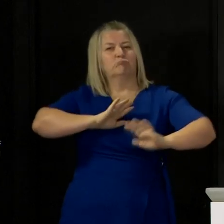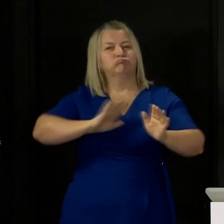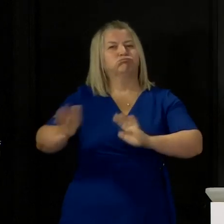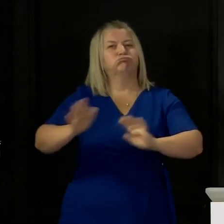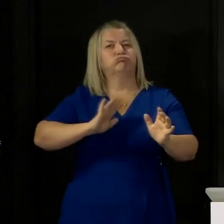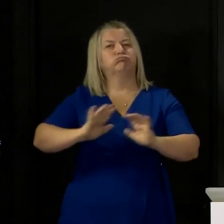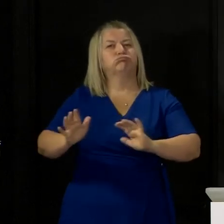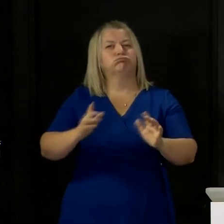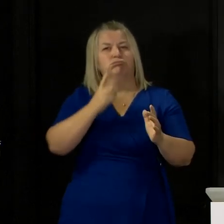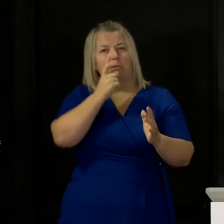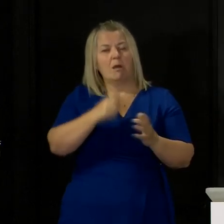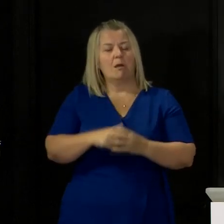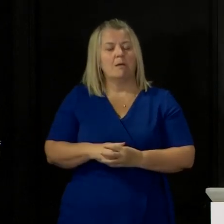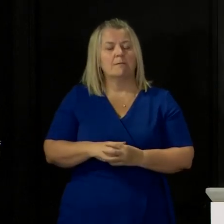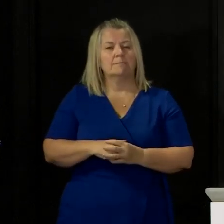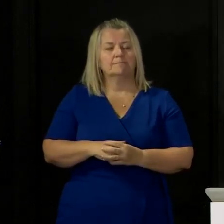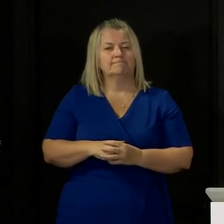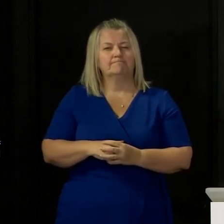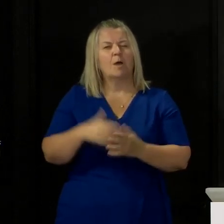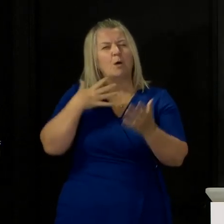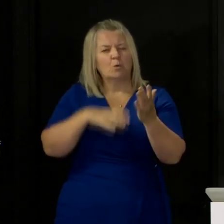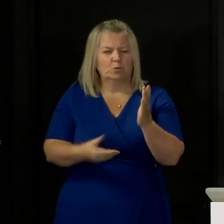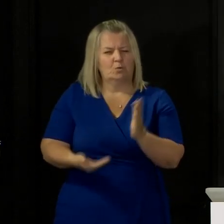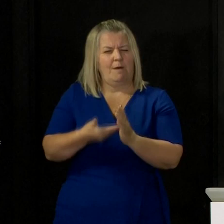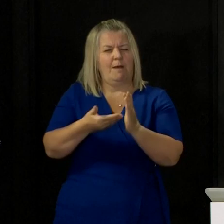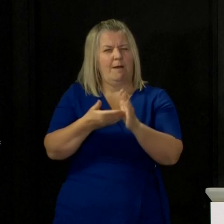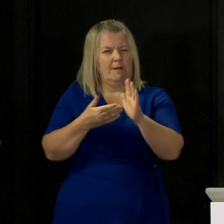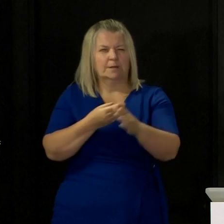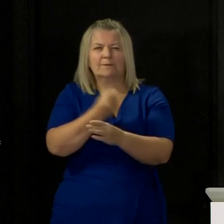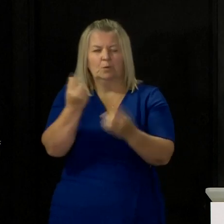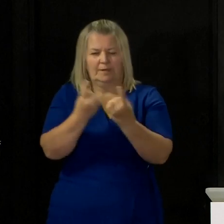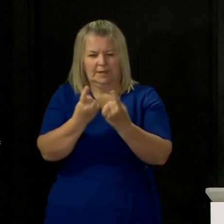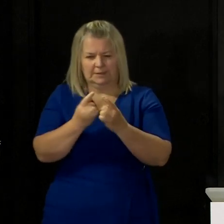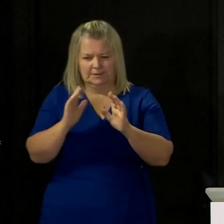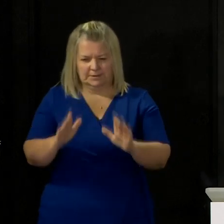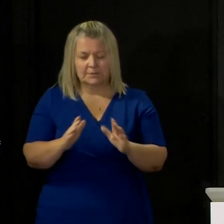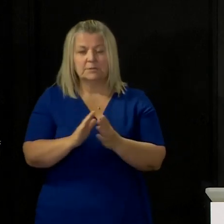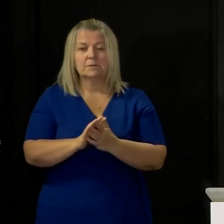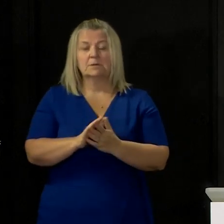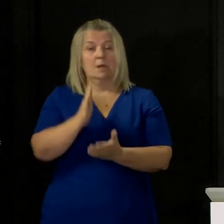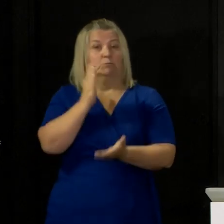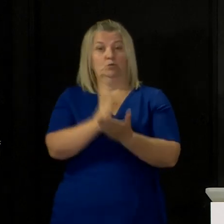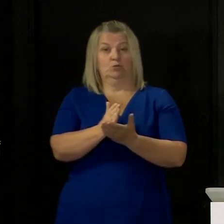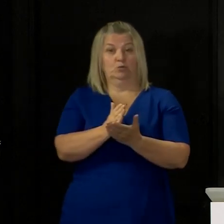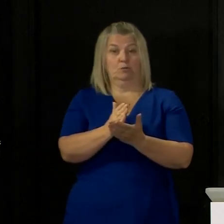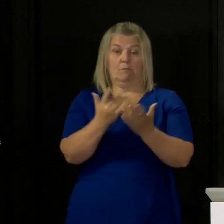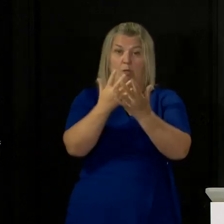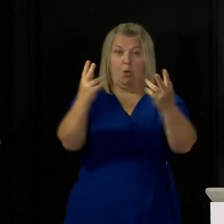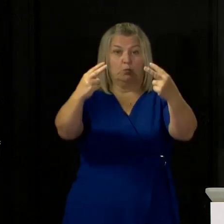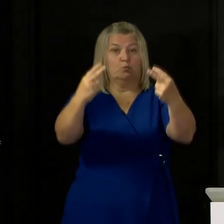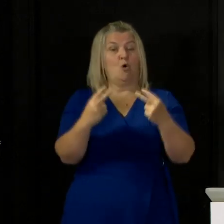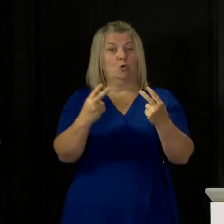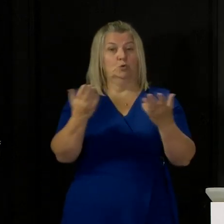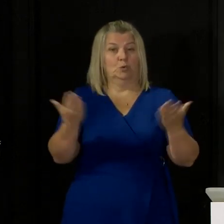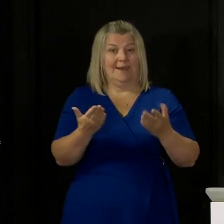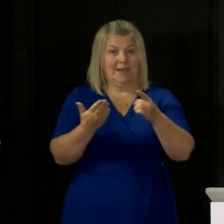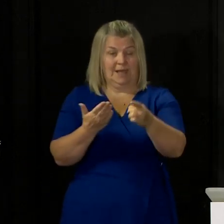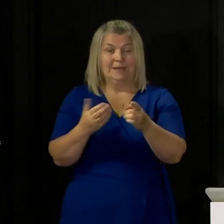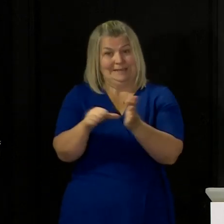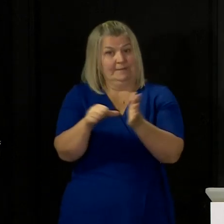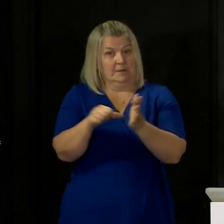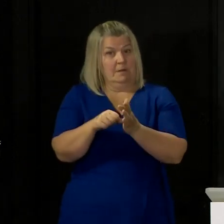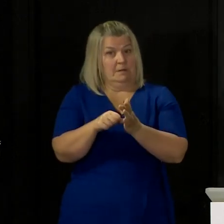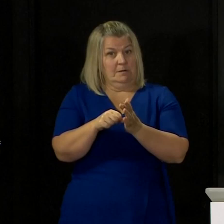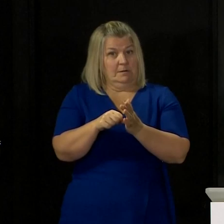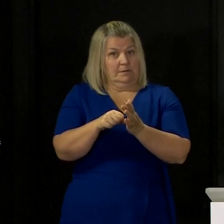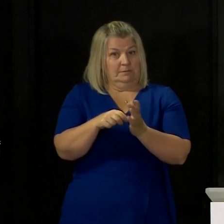Can I just say a couple of words by way of conclusion I suspect for a lot of people watching this today this has been a particularly difficult update for